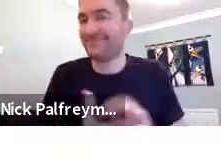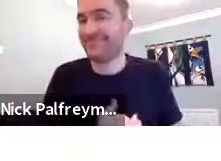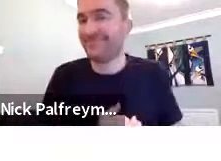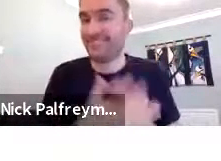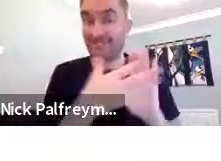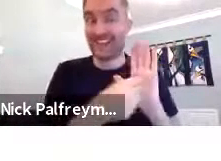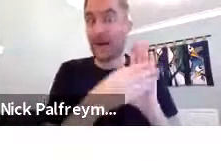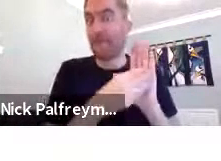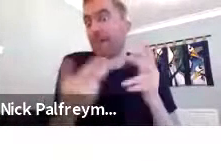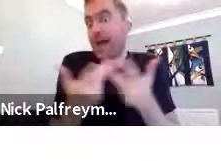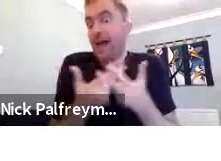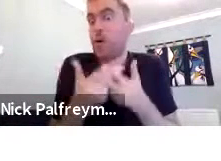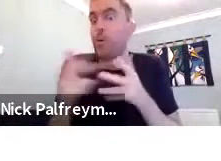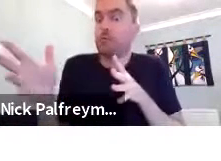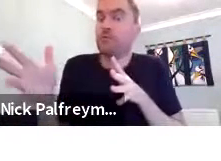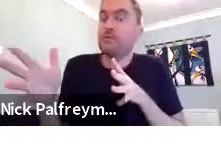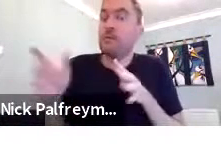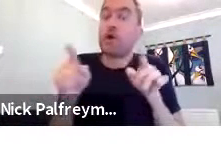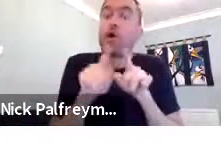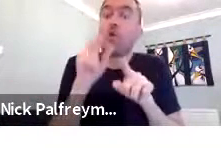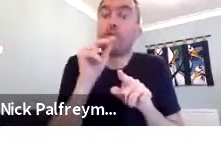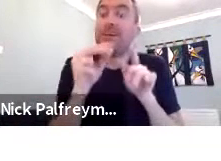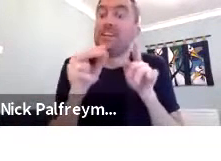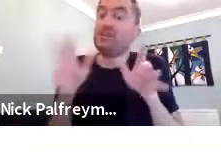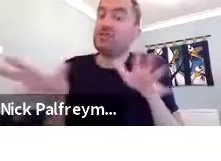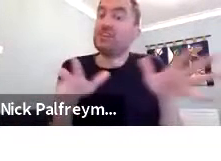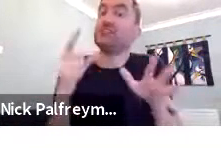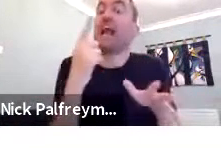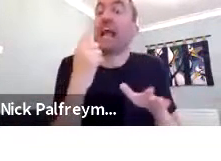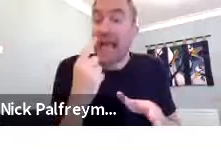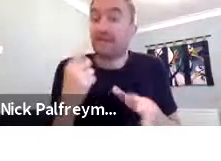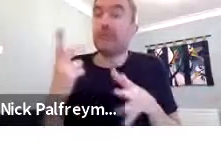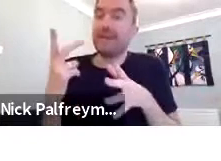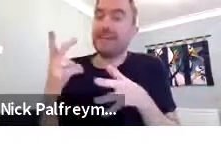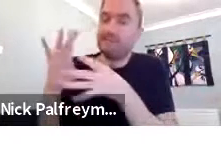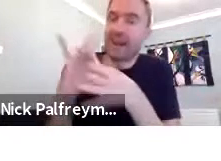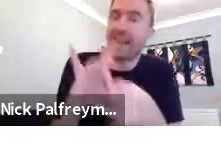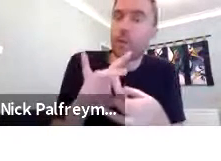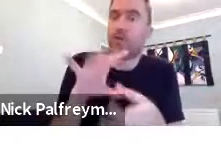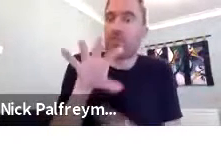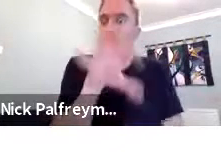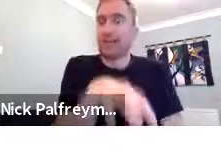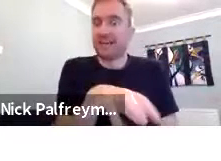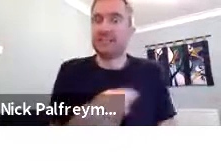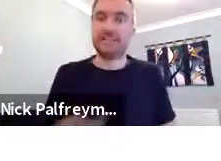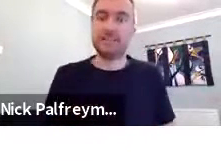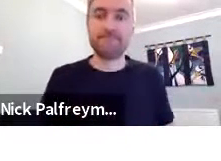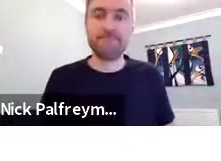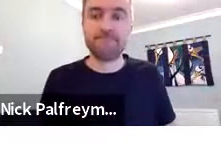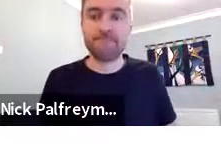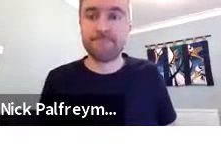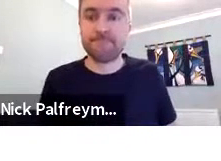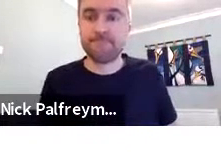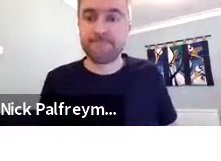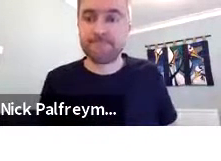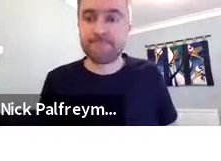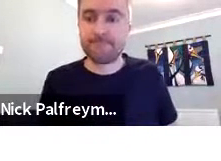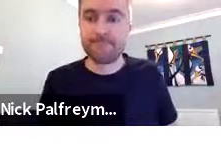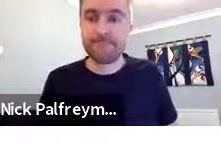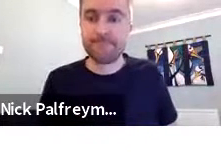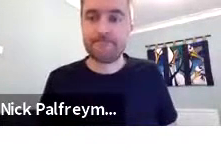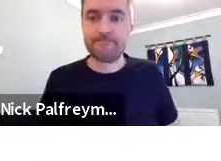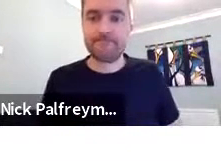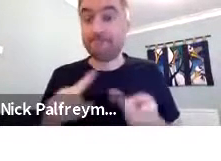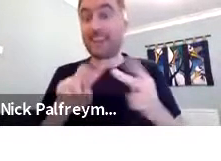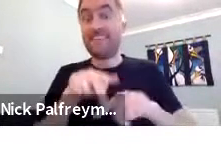don't know, not sure. So, they wouldn't necessarily understand that. So, speech gestures can be linked